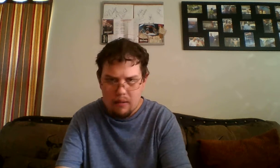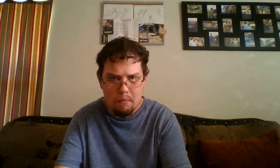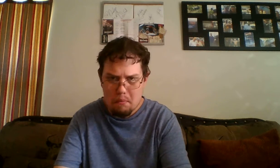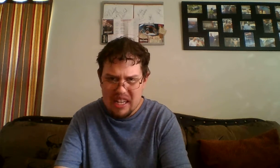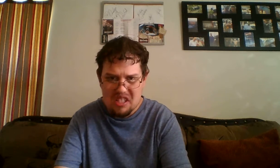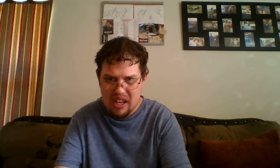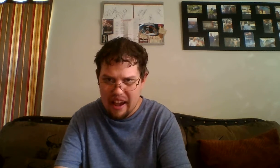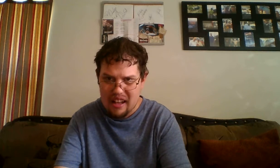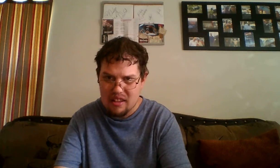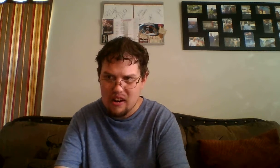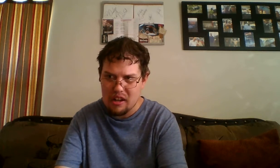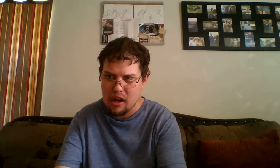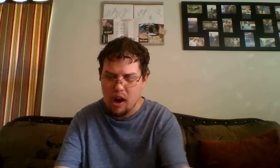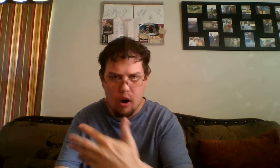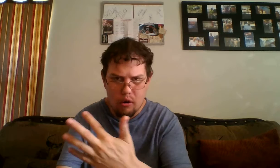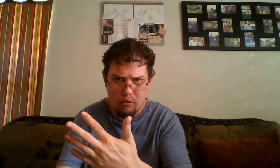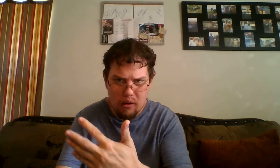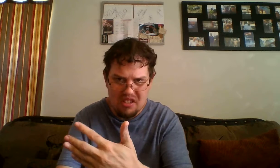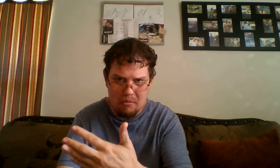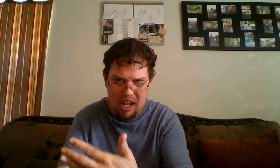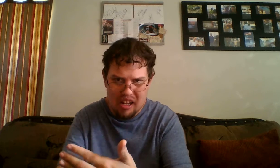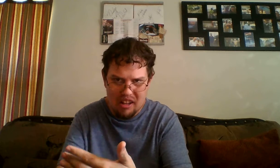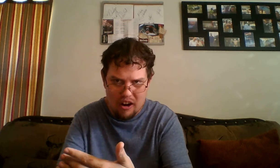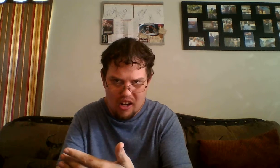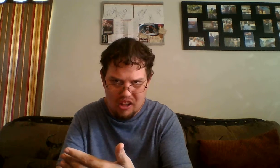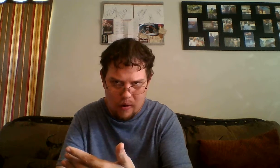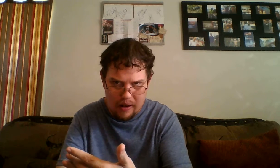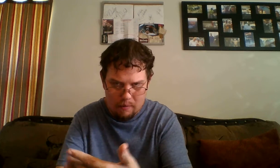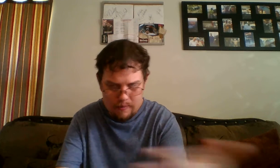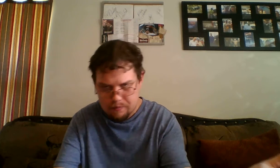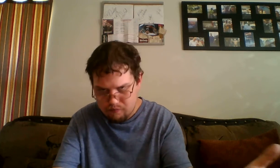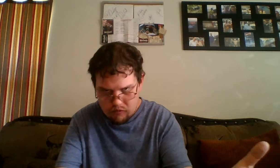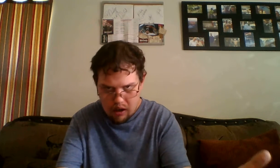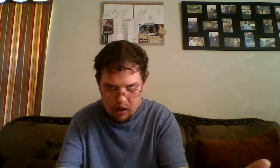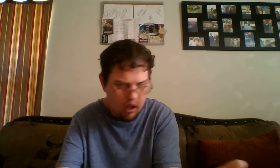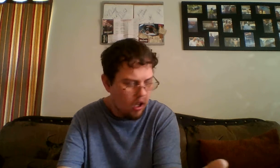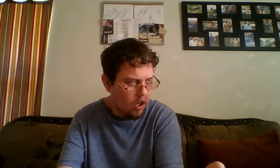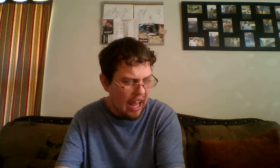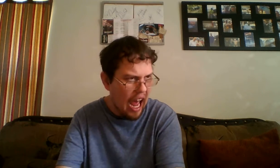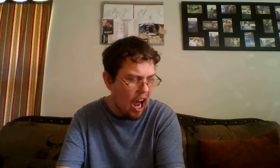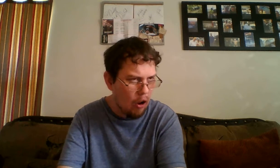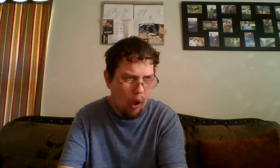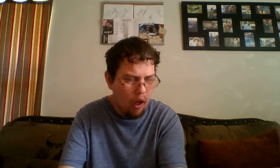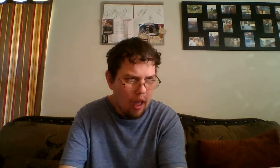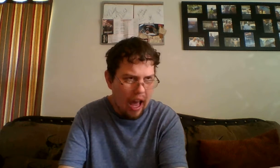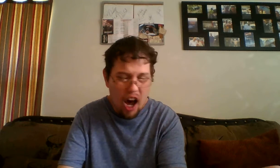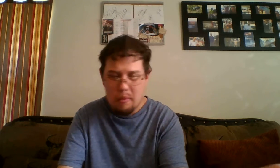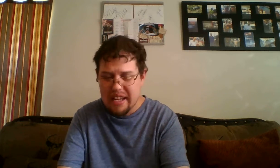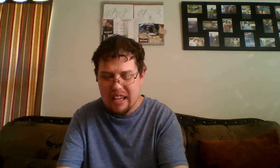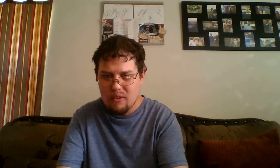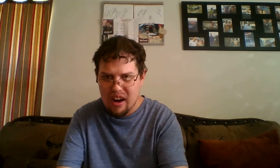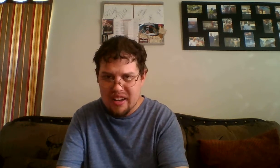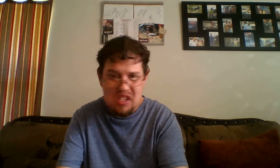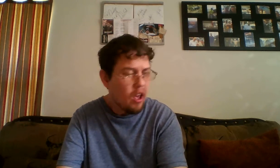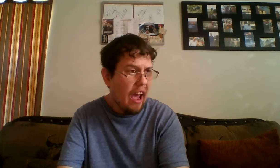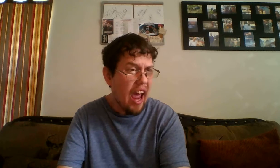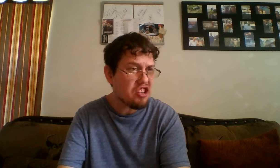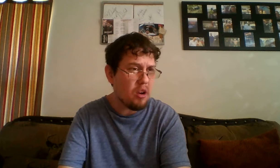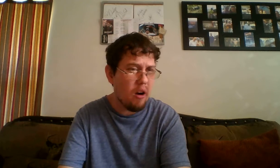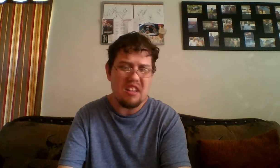Piece of cake. There you go. WrestleMania 33. Now, how many of us actually want